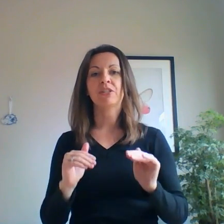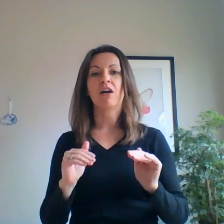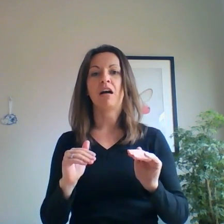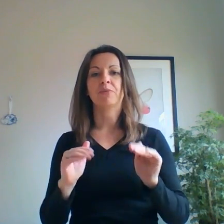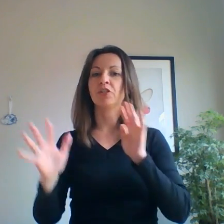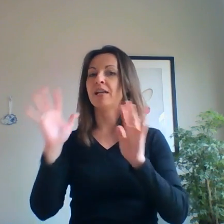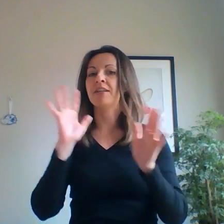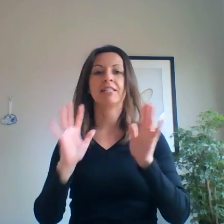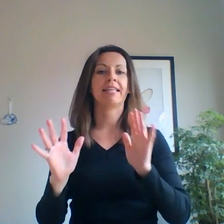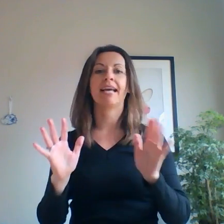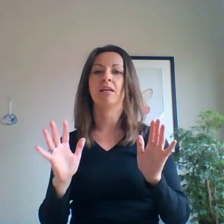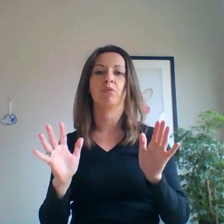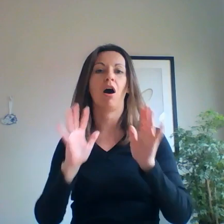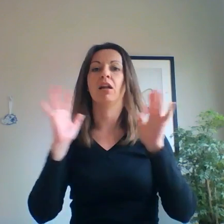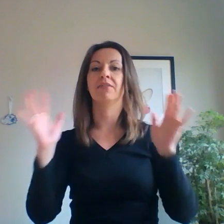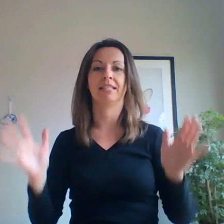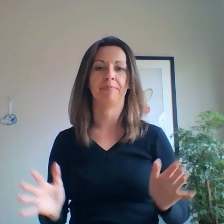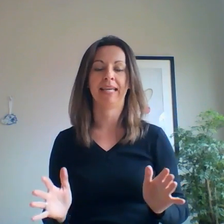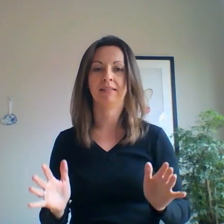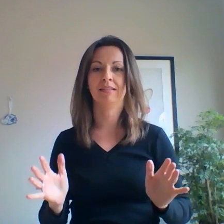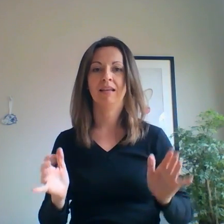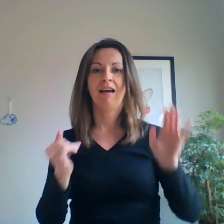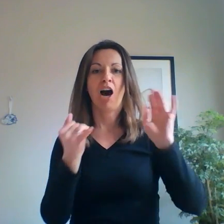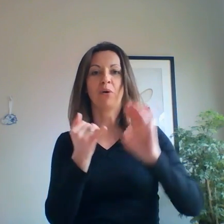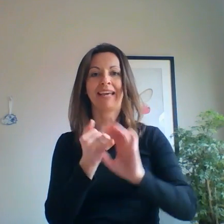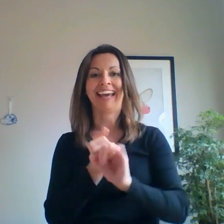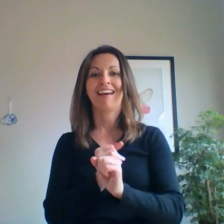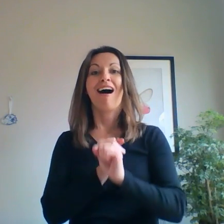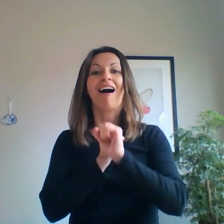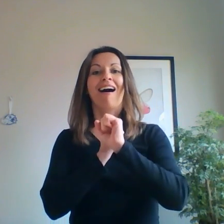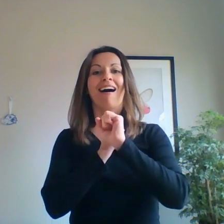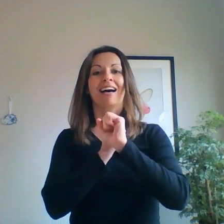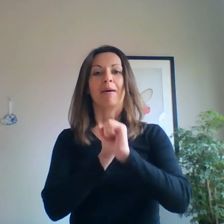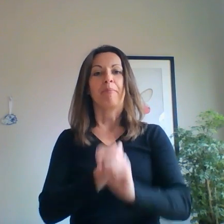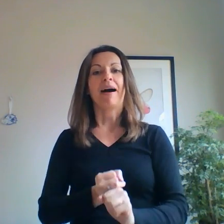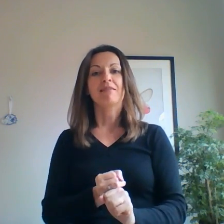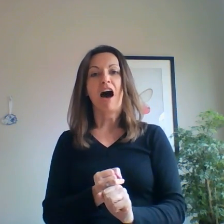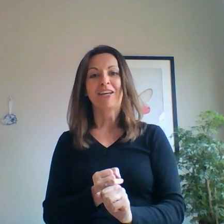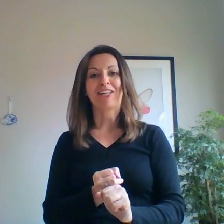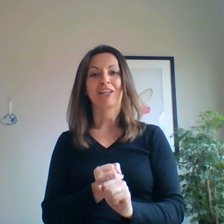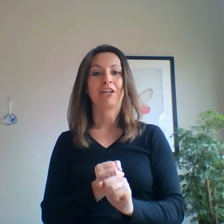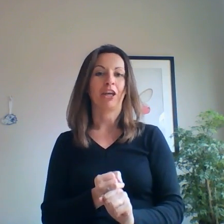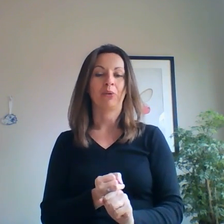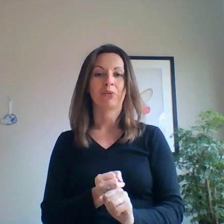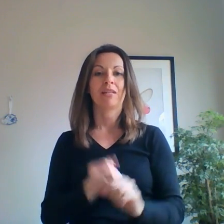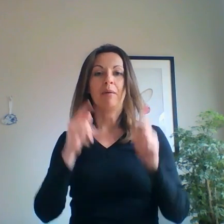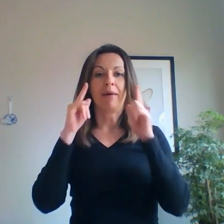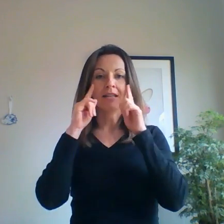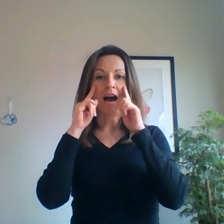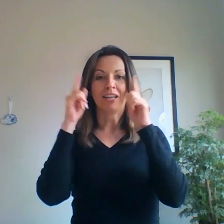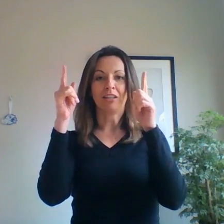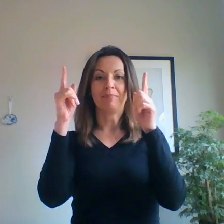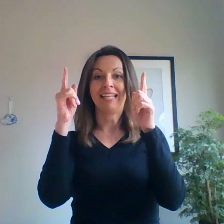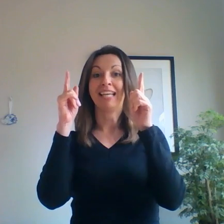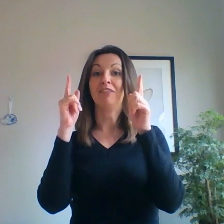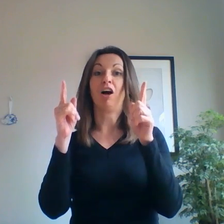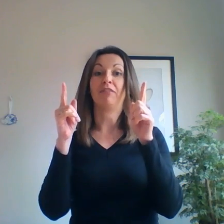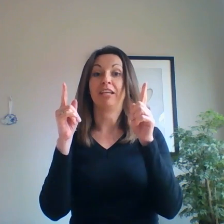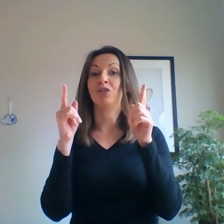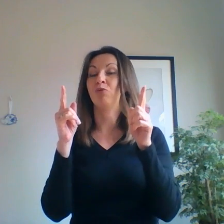start with just understanding what all of this means. Okay, binocular cues. Binocular meaning involving two